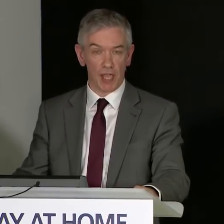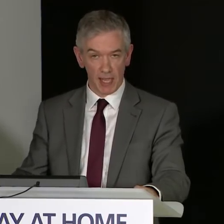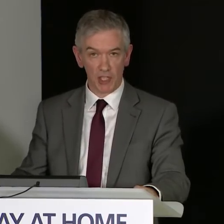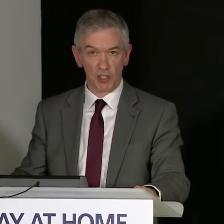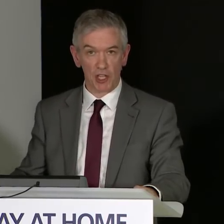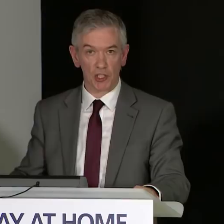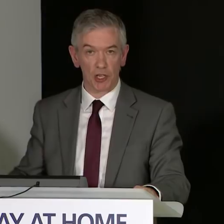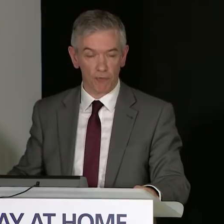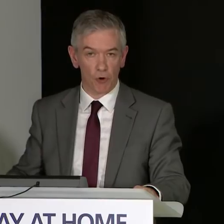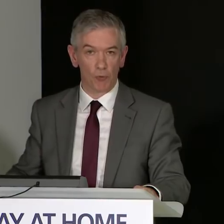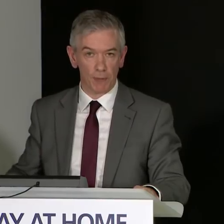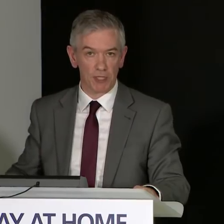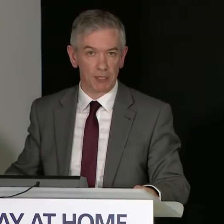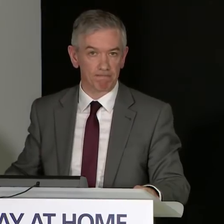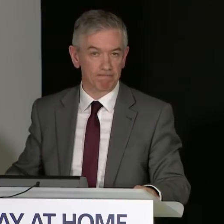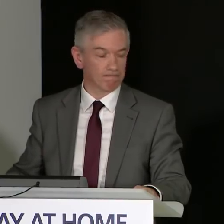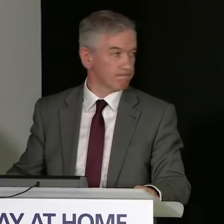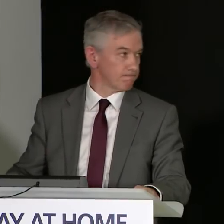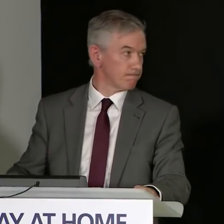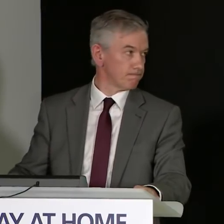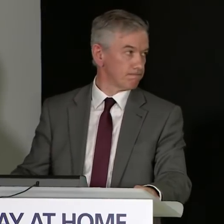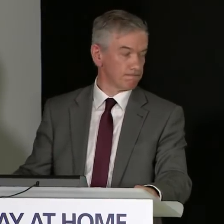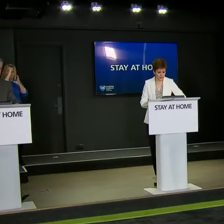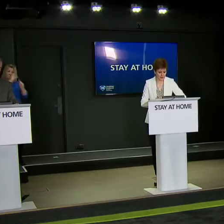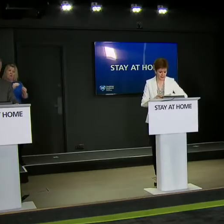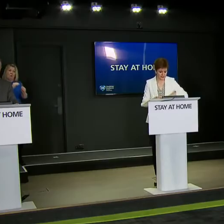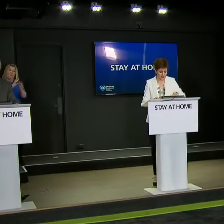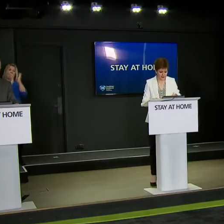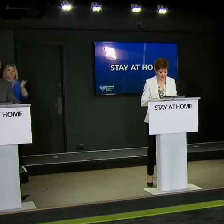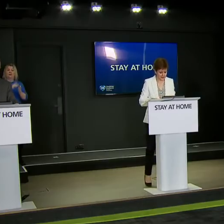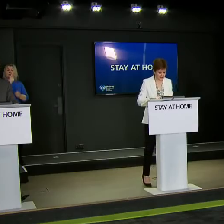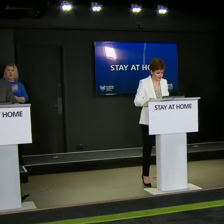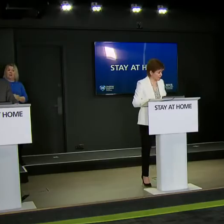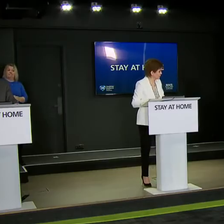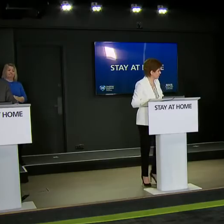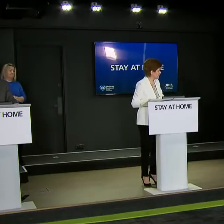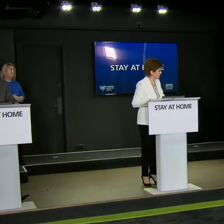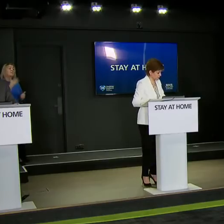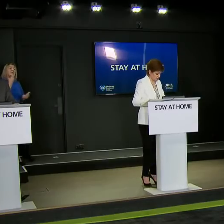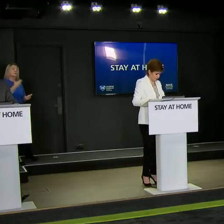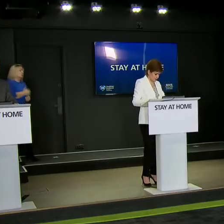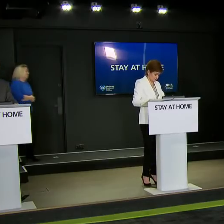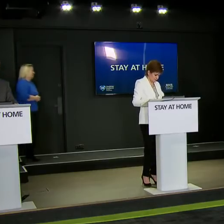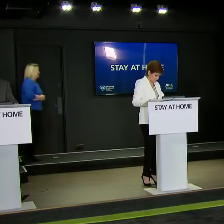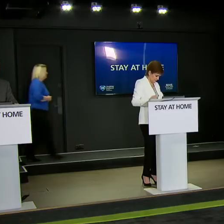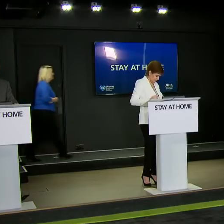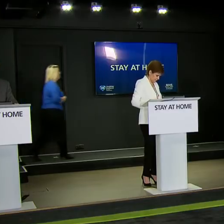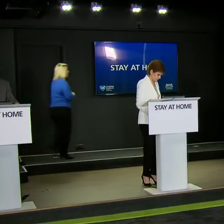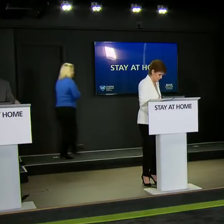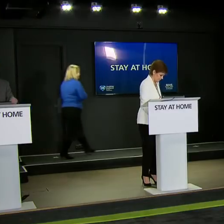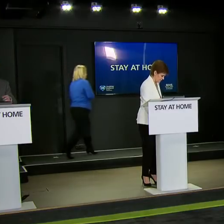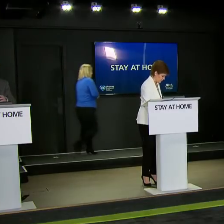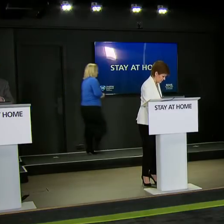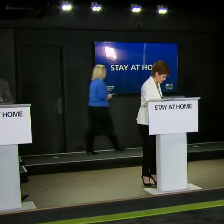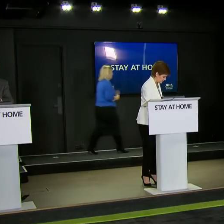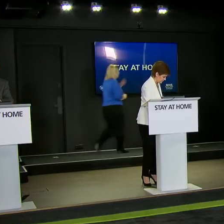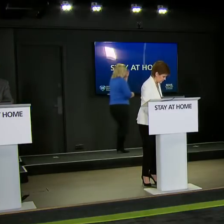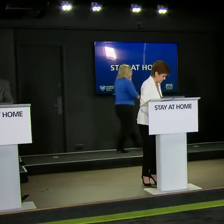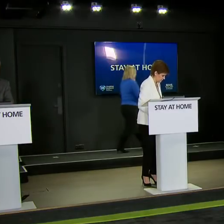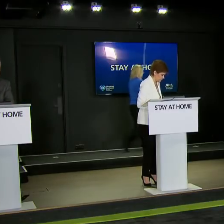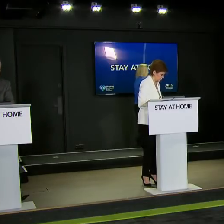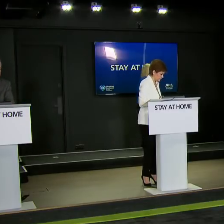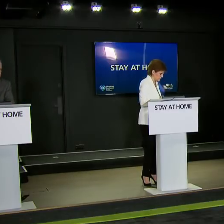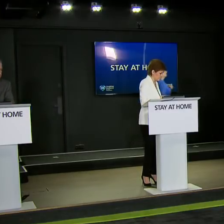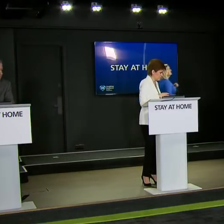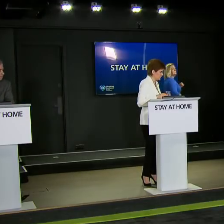through the NHS Informed website. Thank you very much. There are